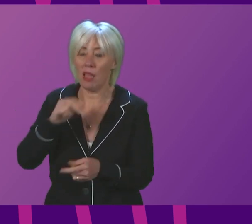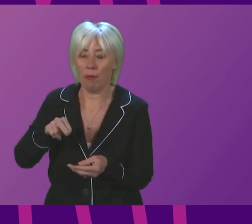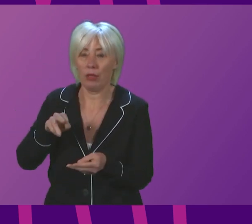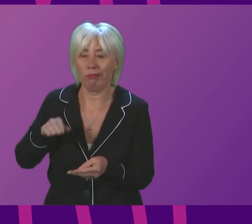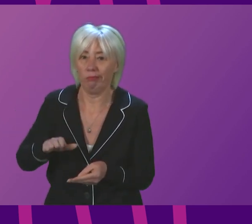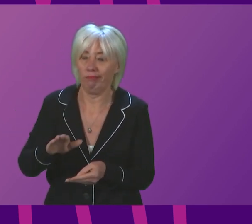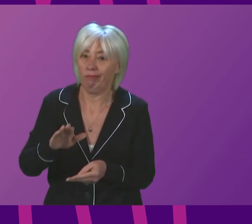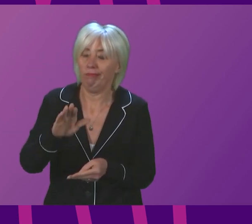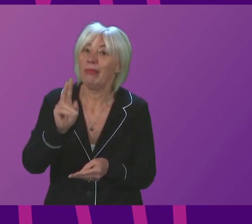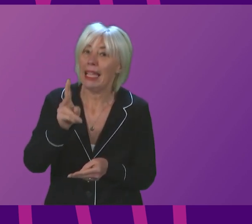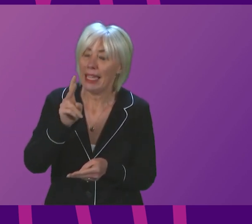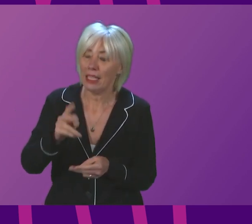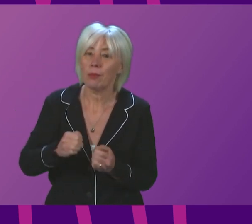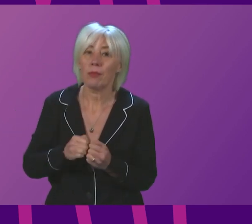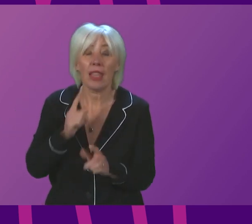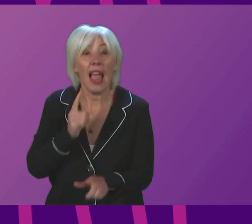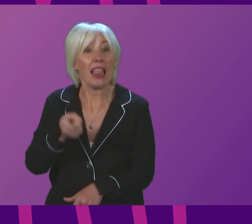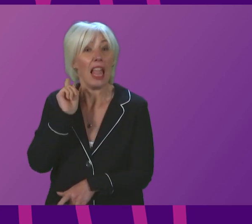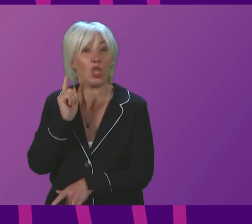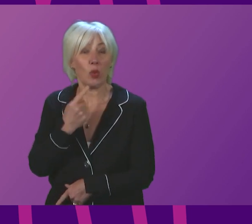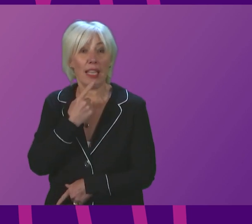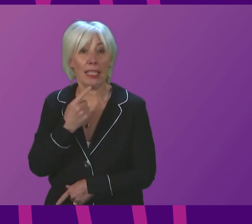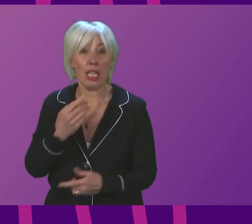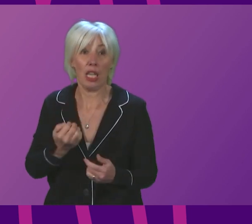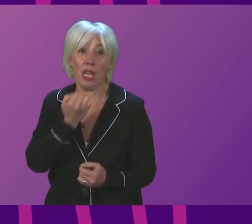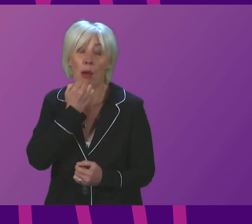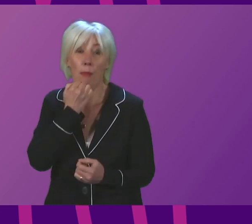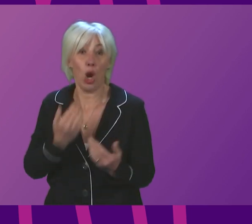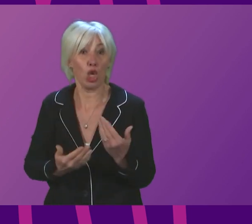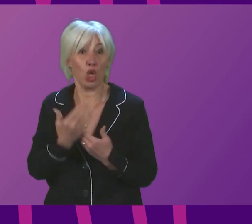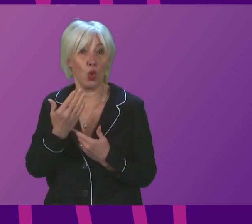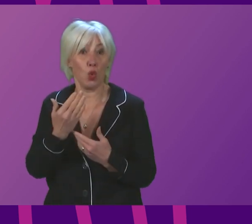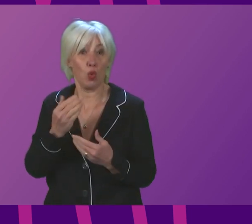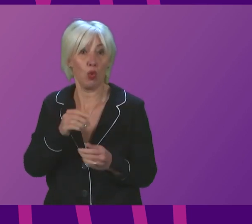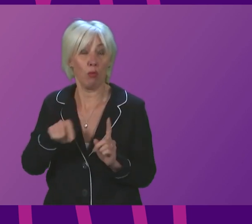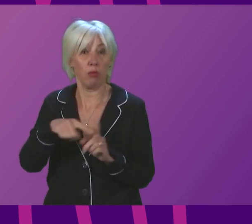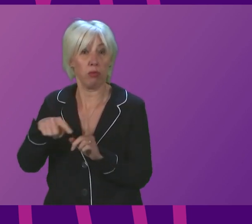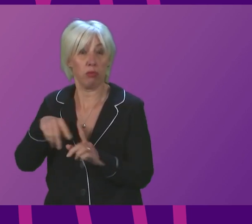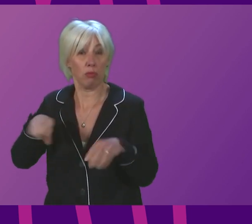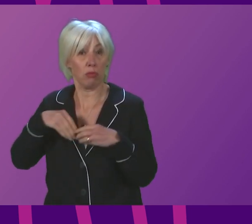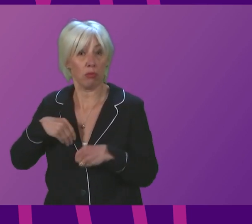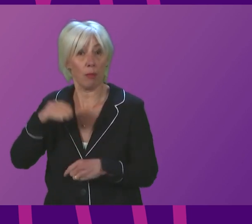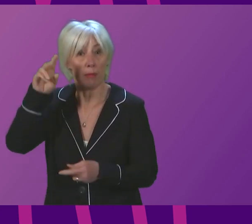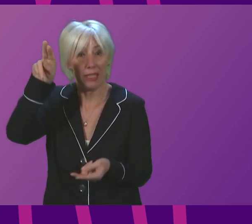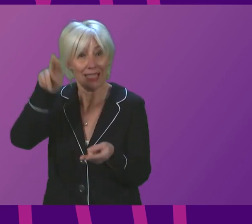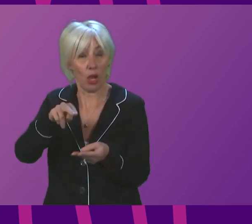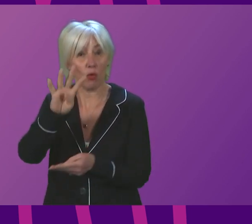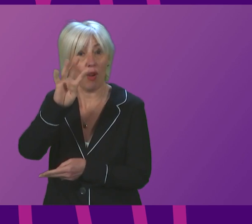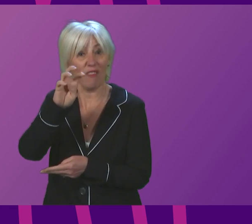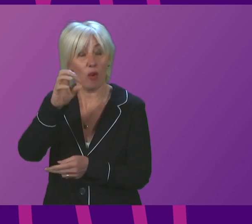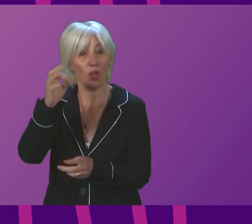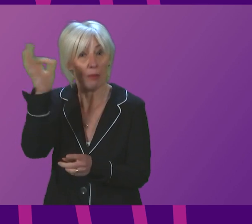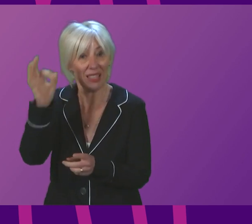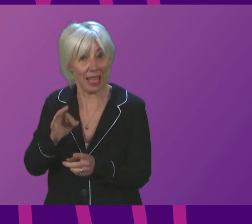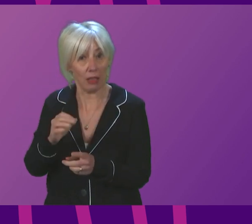cases. Last week, I reported that the number of new cases being recorded each day had fallen by 14 per cent over the preceding